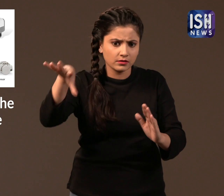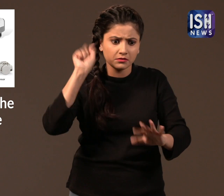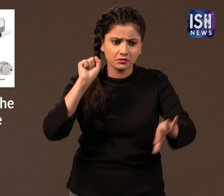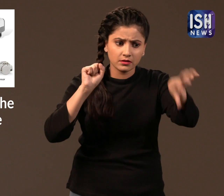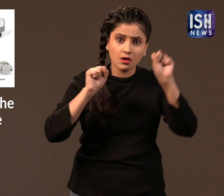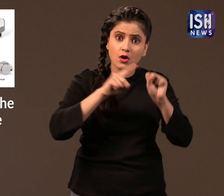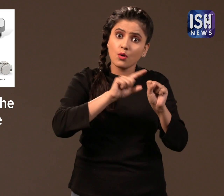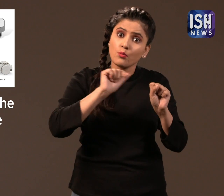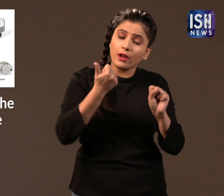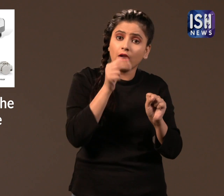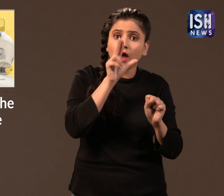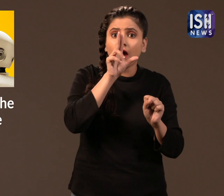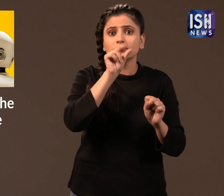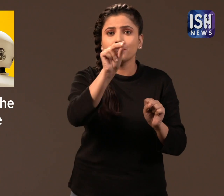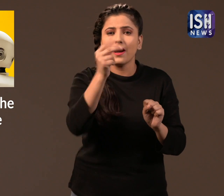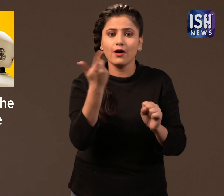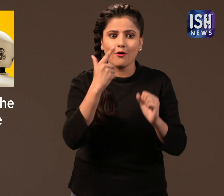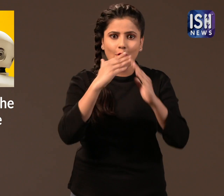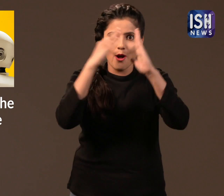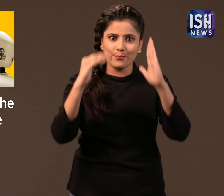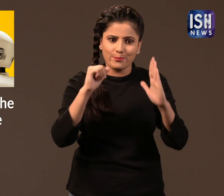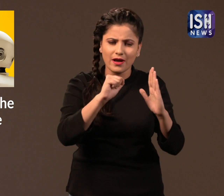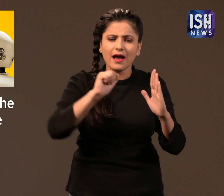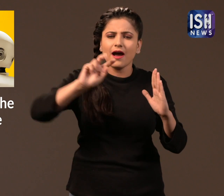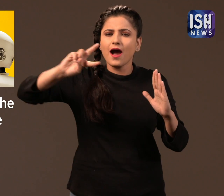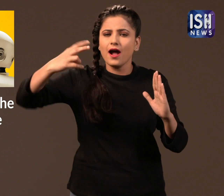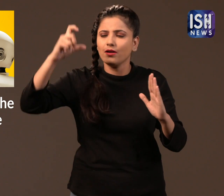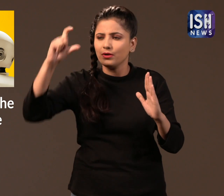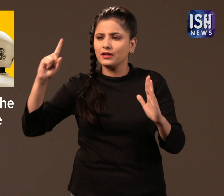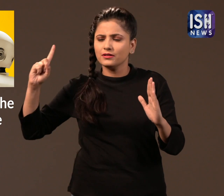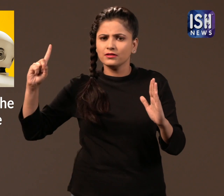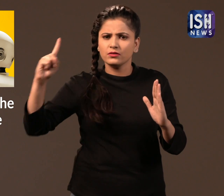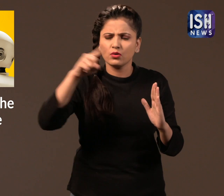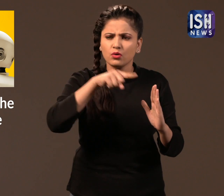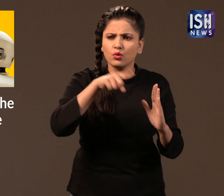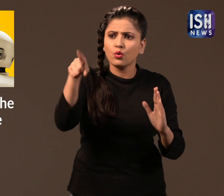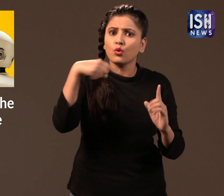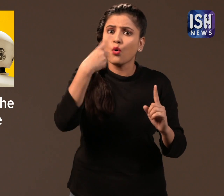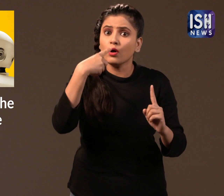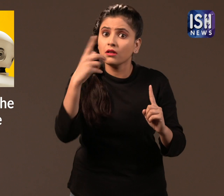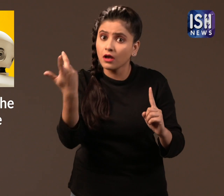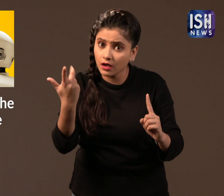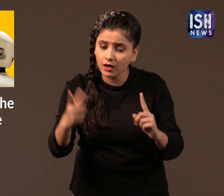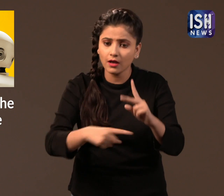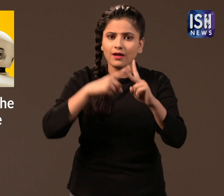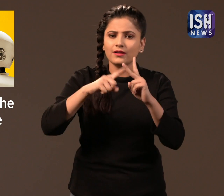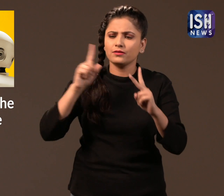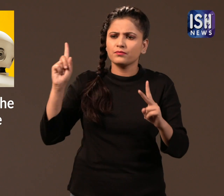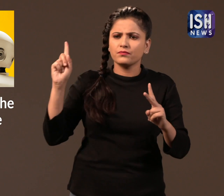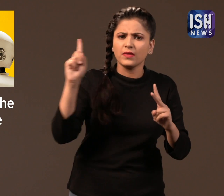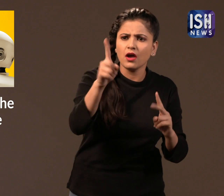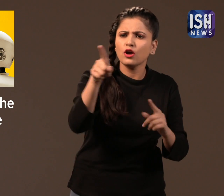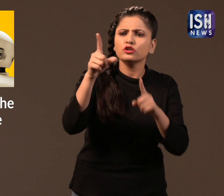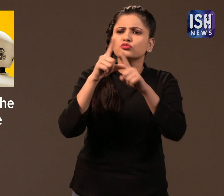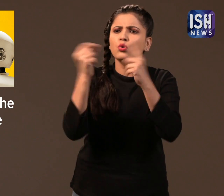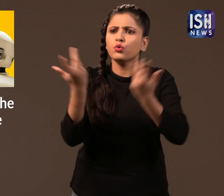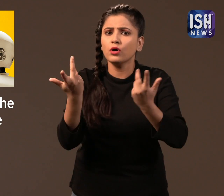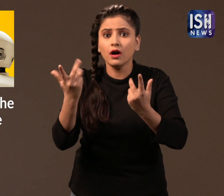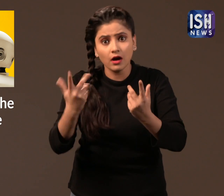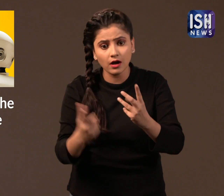The robot with the help of the sensors can tell where the person is in the house, what they are doing and whether they need any